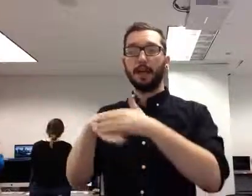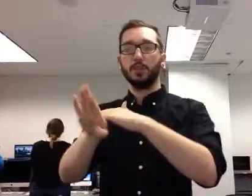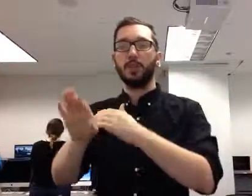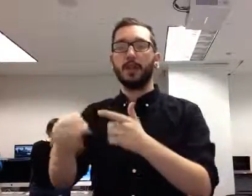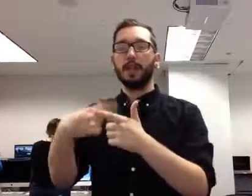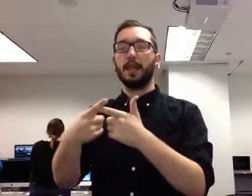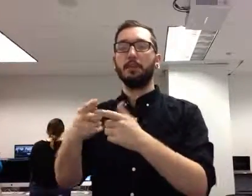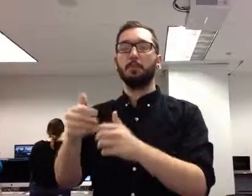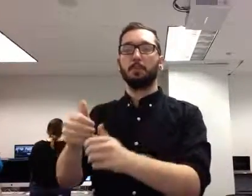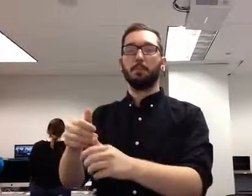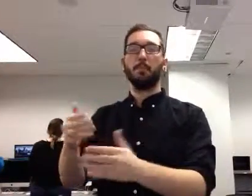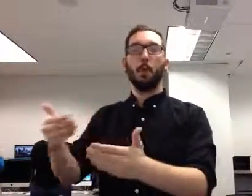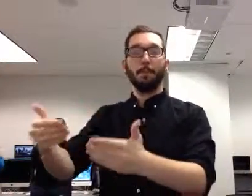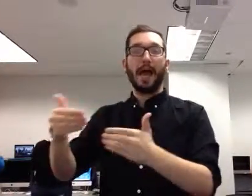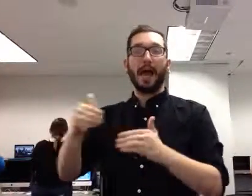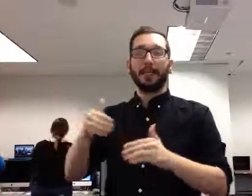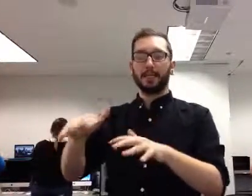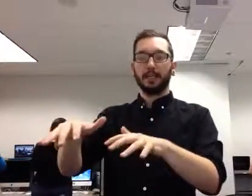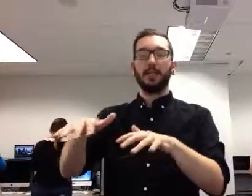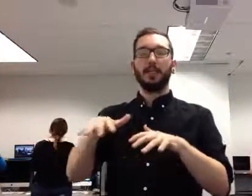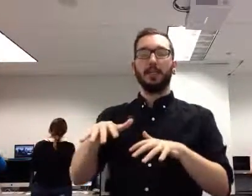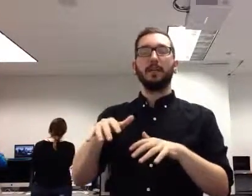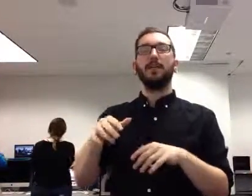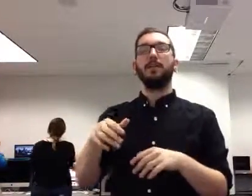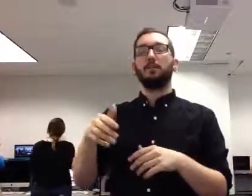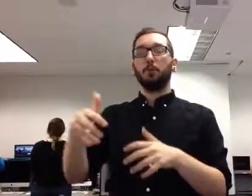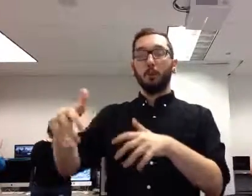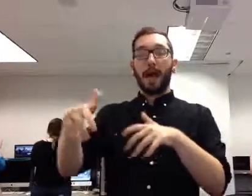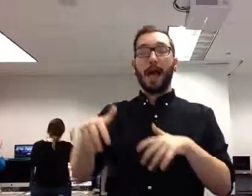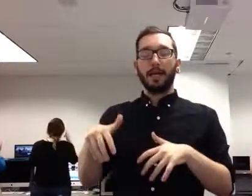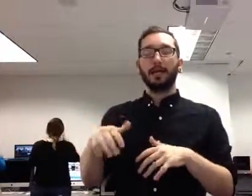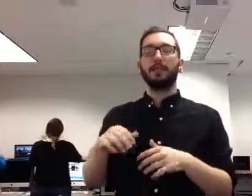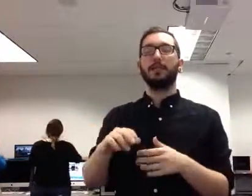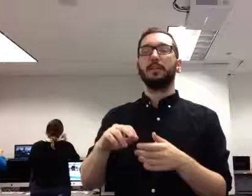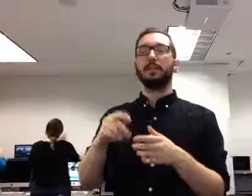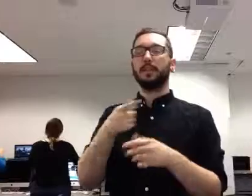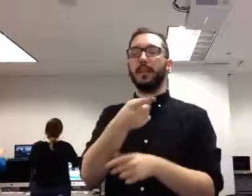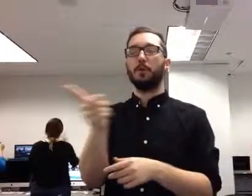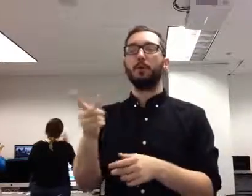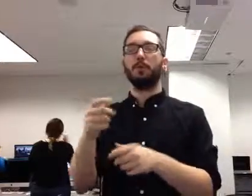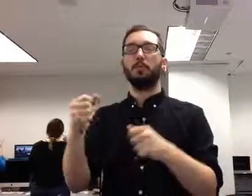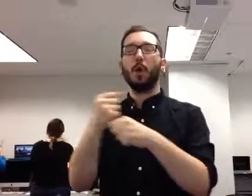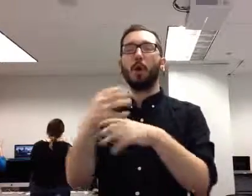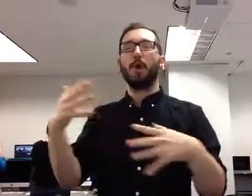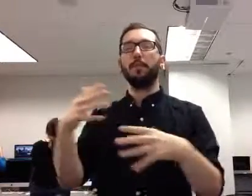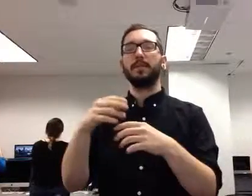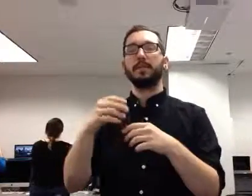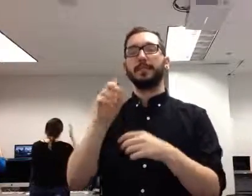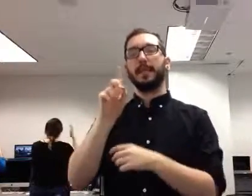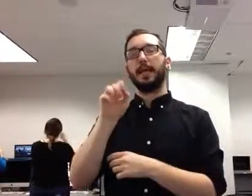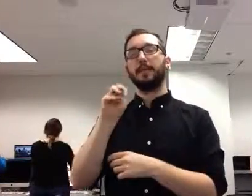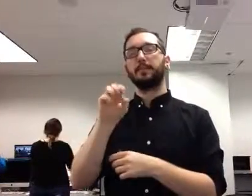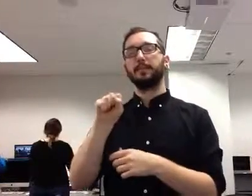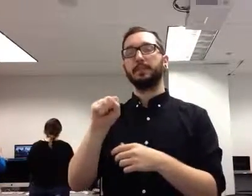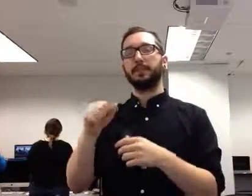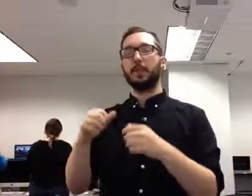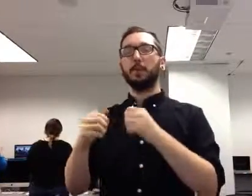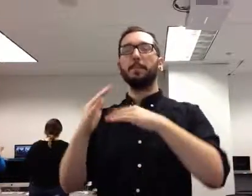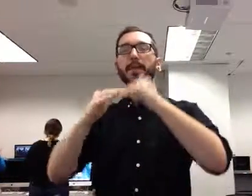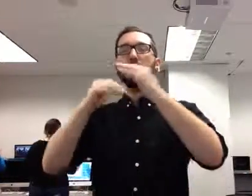they mentioned it yesterday, they blew up dams, they blew up buildings. So, a lot of this damage is not necessarily attributed to the Wehrmacht of